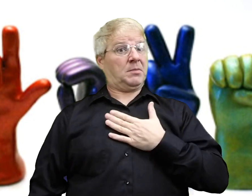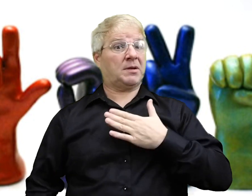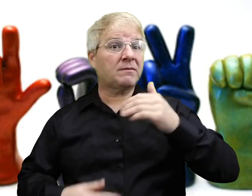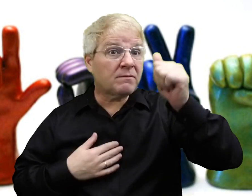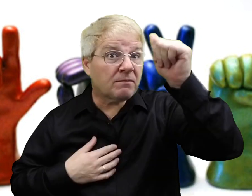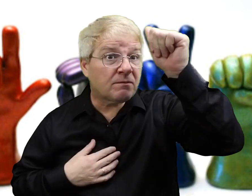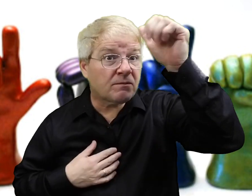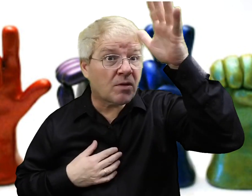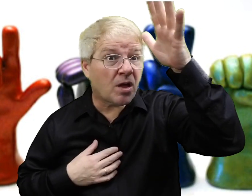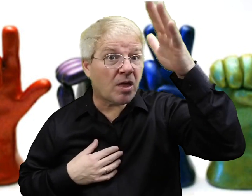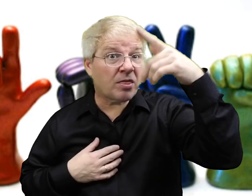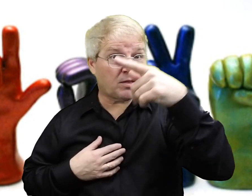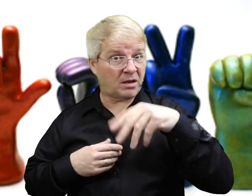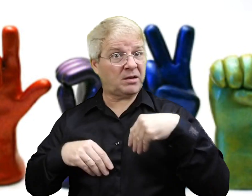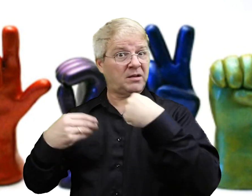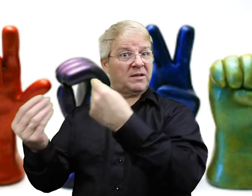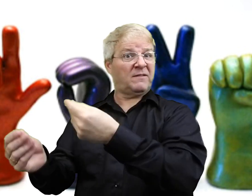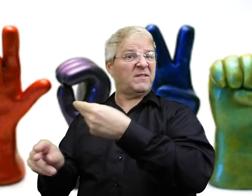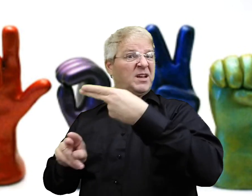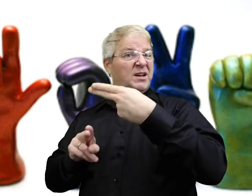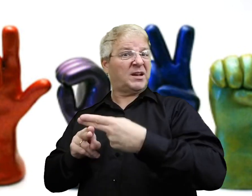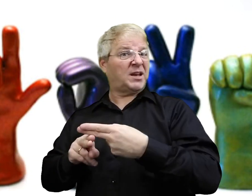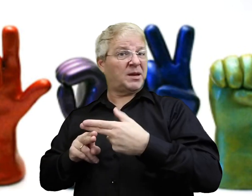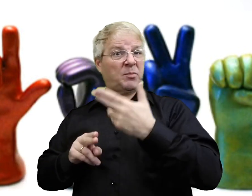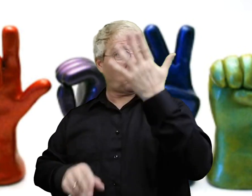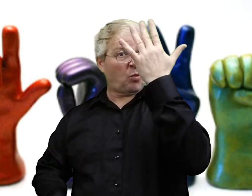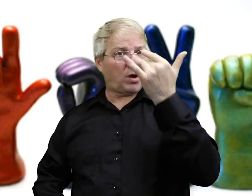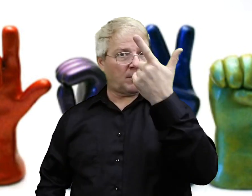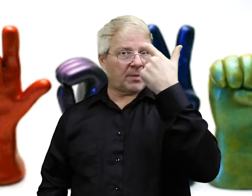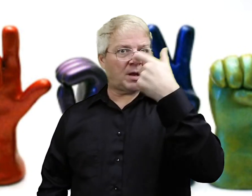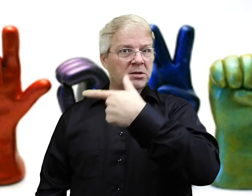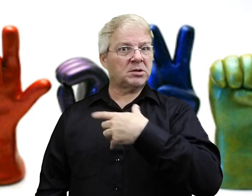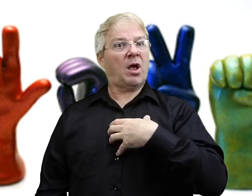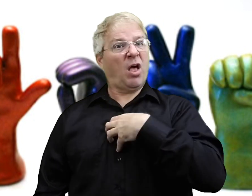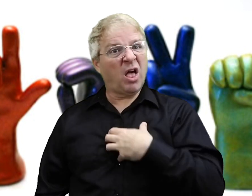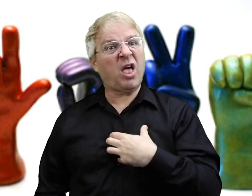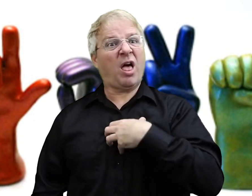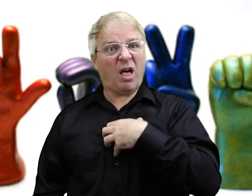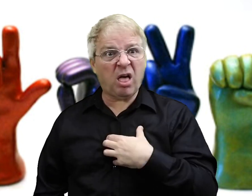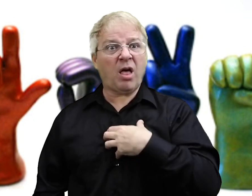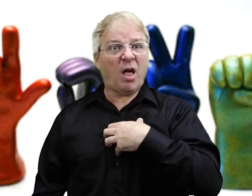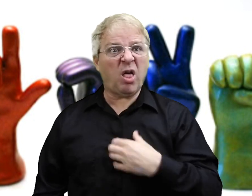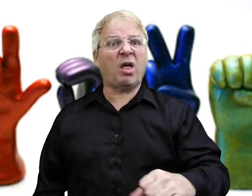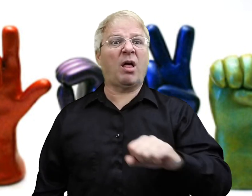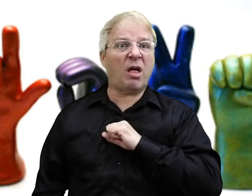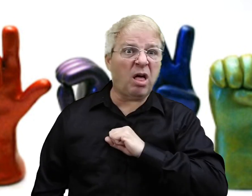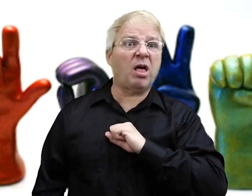For example, my father, they give him a sign name because he was always coughing a lot